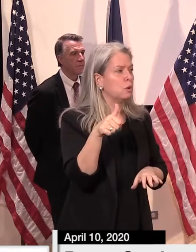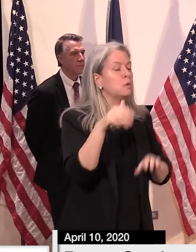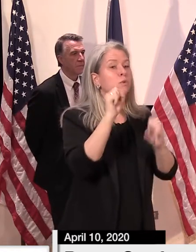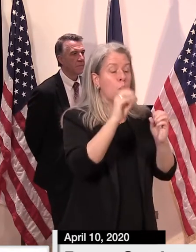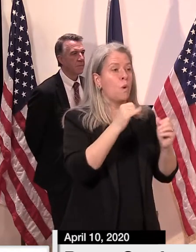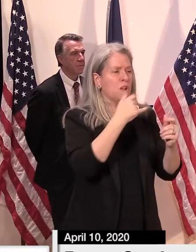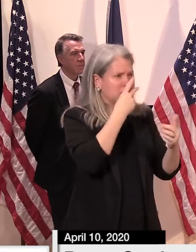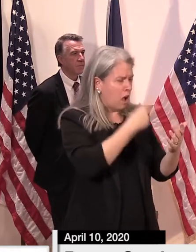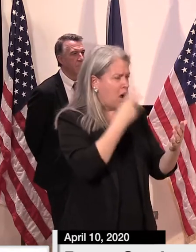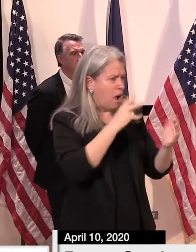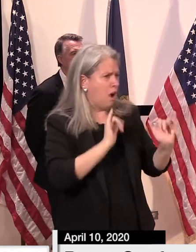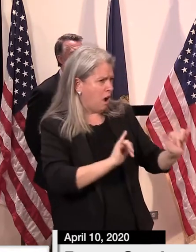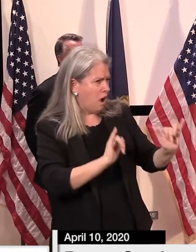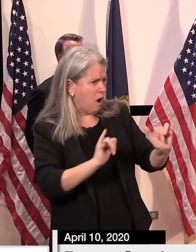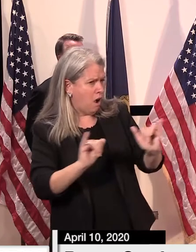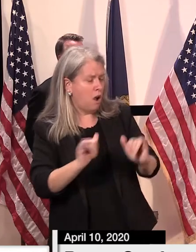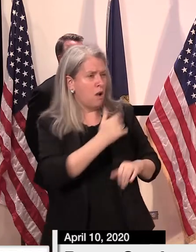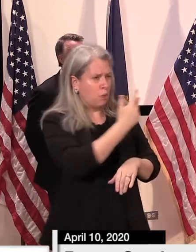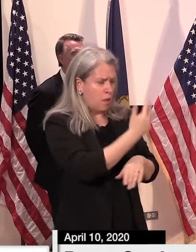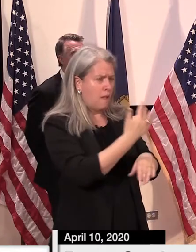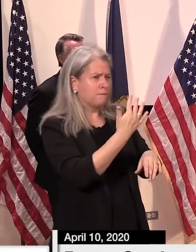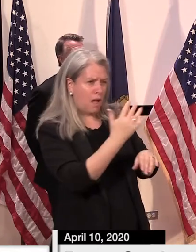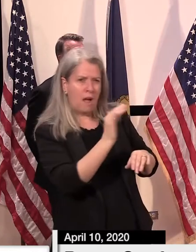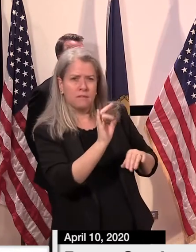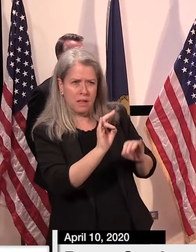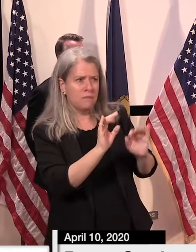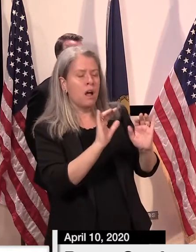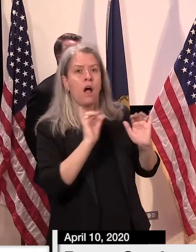have updated forecasts that I will now detail.